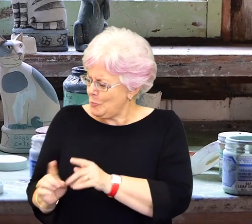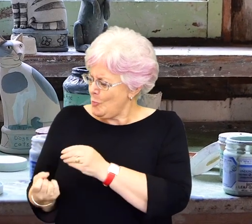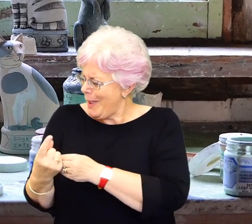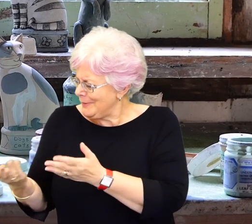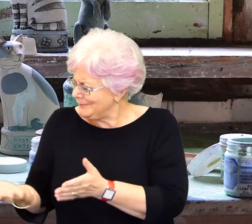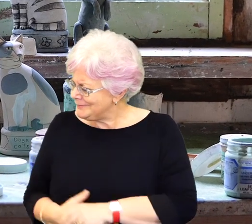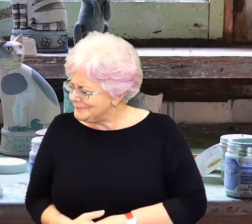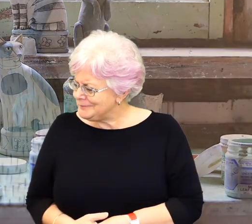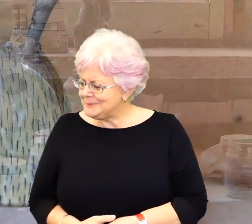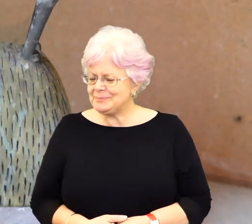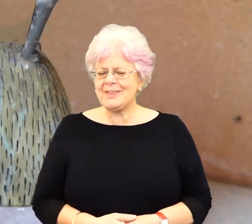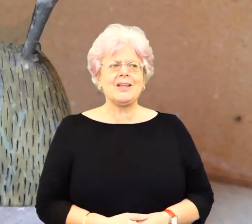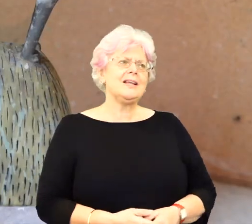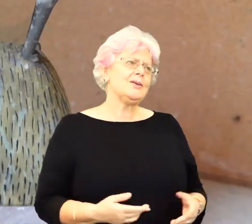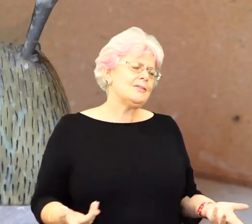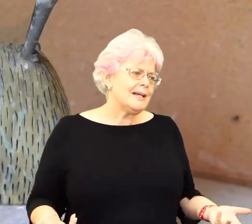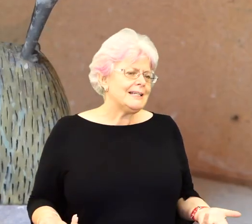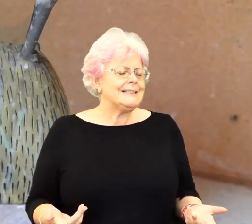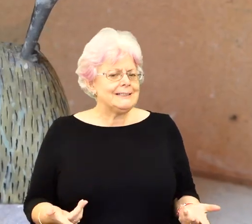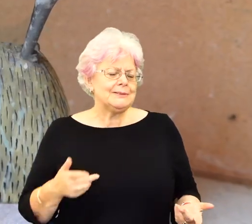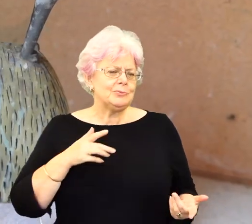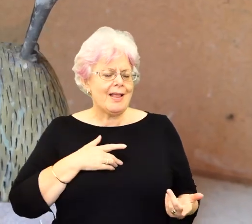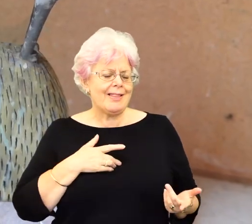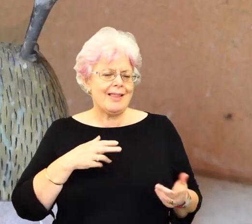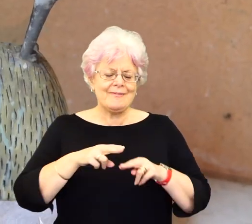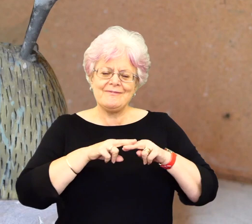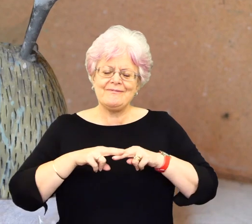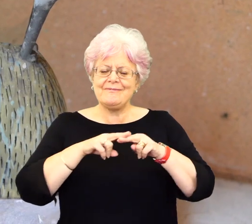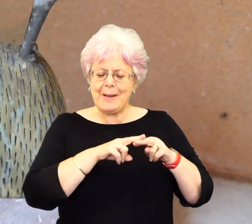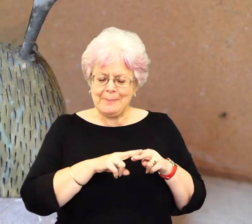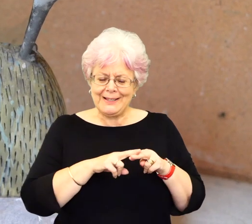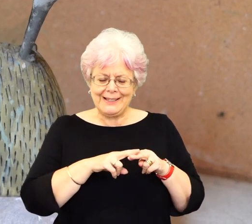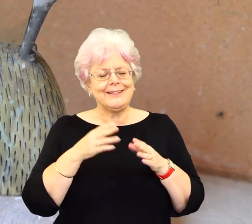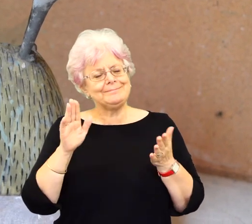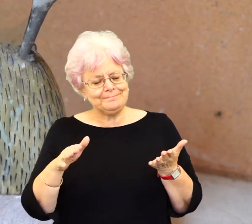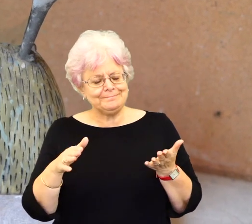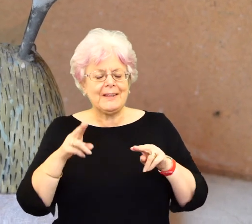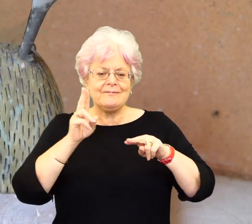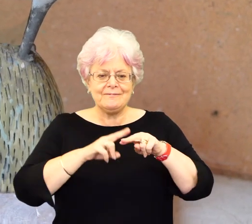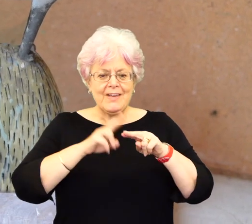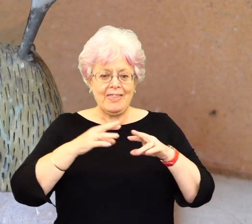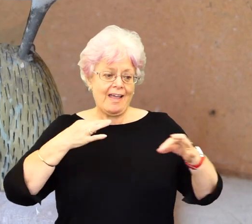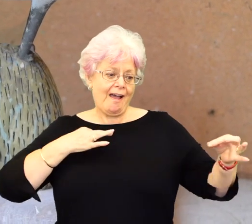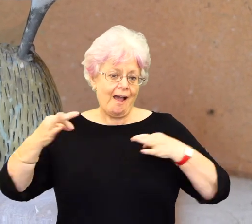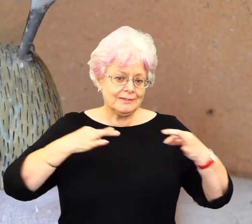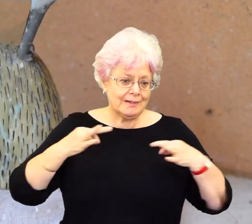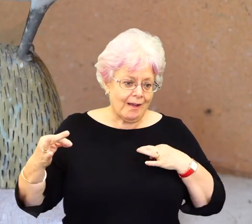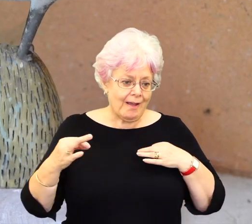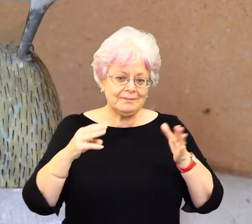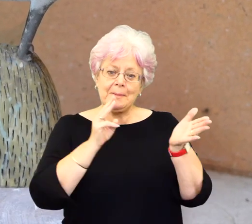in your life? Yes, well, I come from an artistic family. My father being an actor and my mother being a painter.